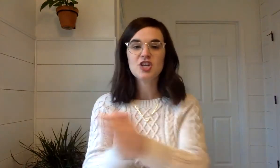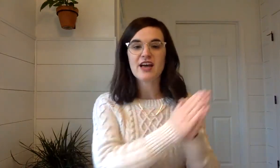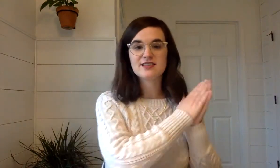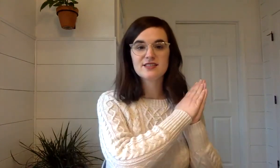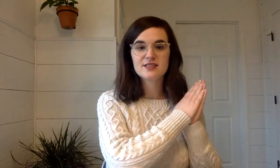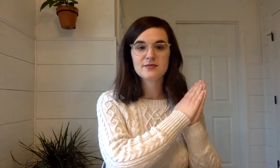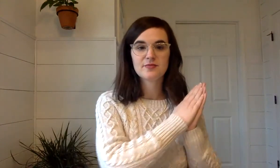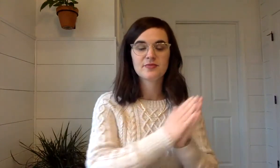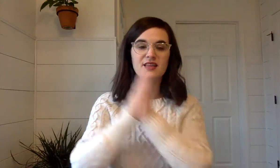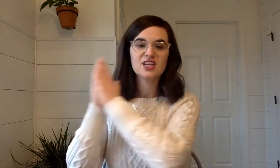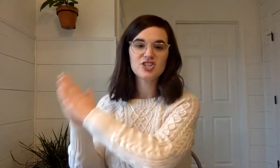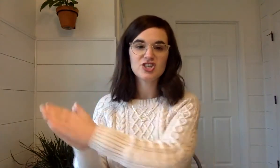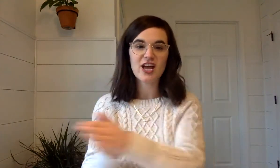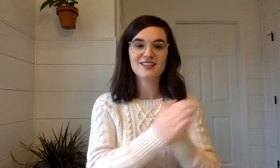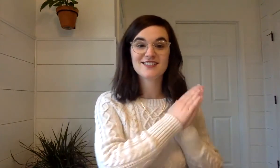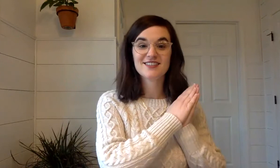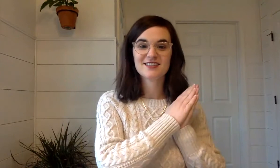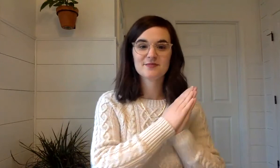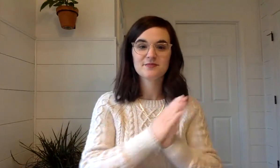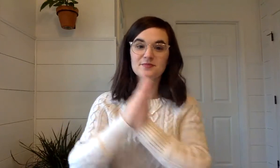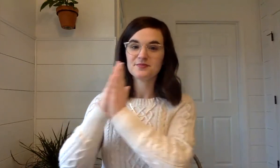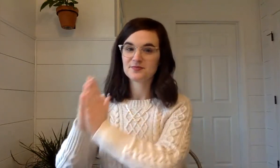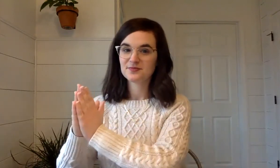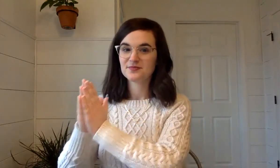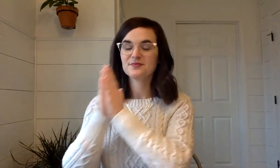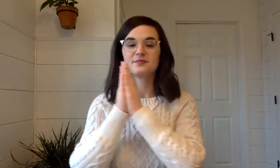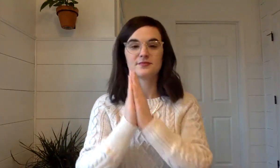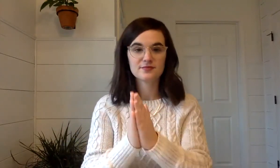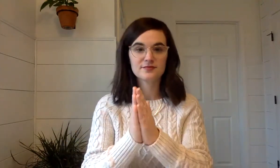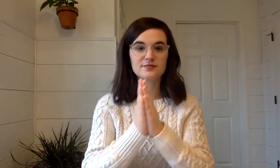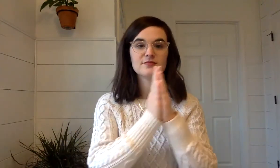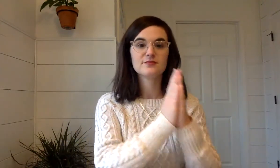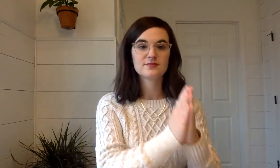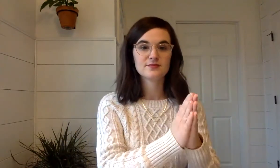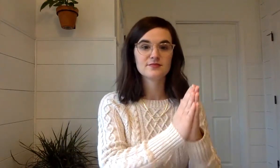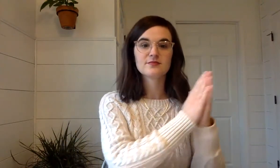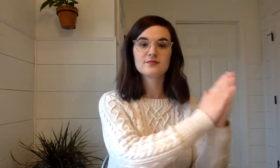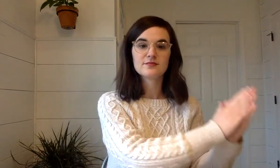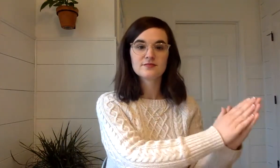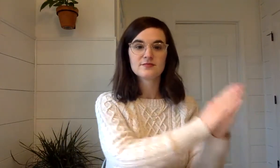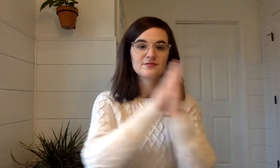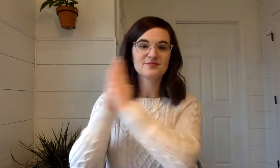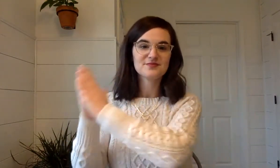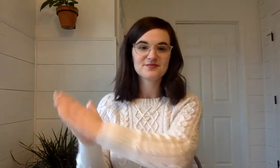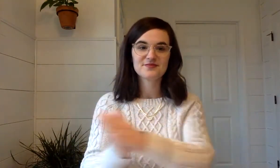Chest. Chest. Chest. Chest. Chest. Chest.